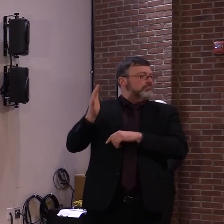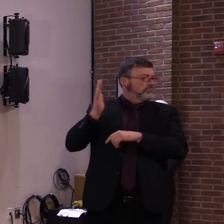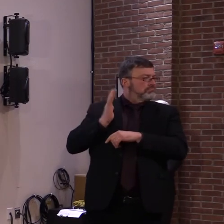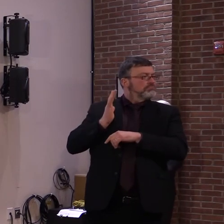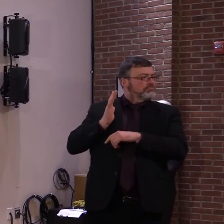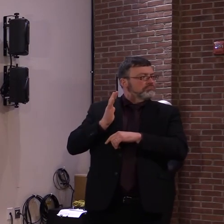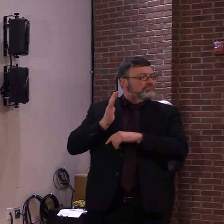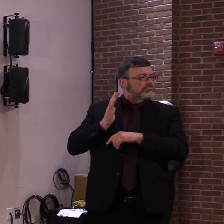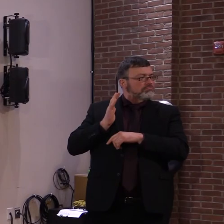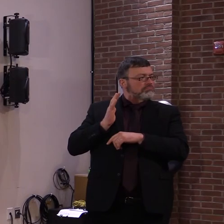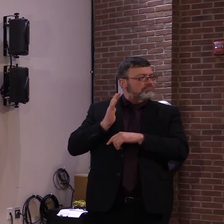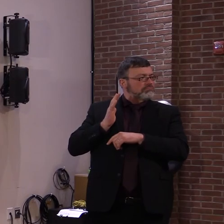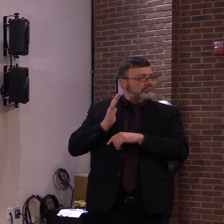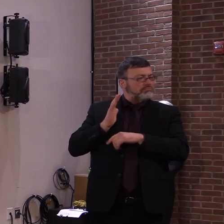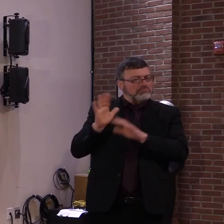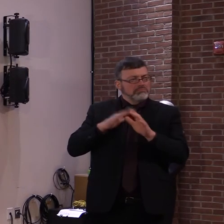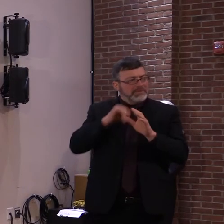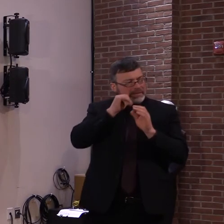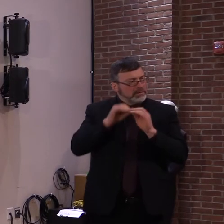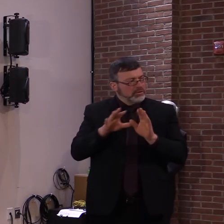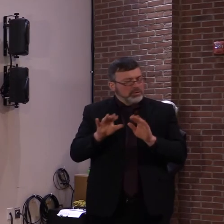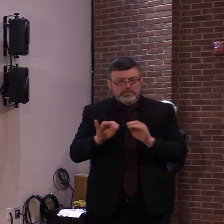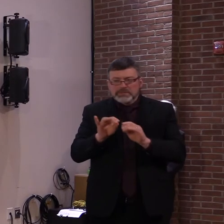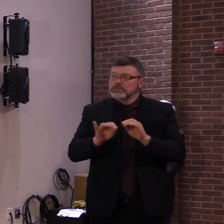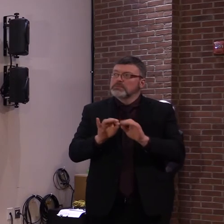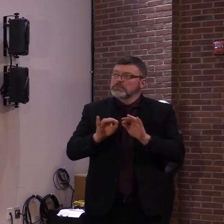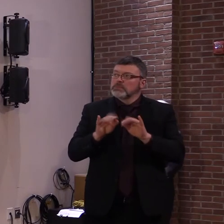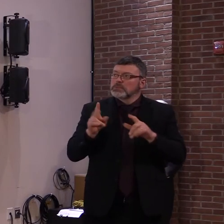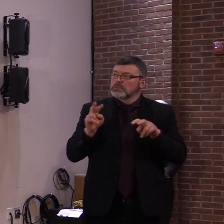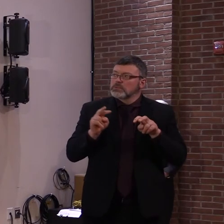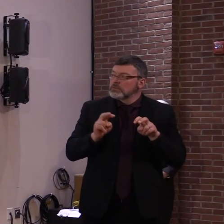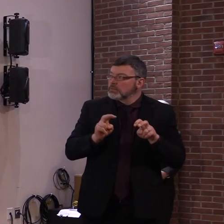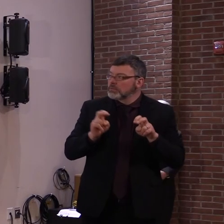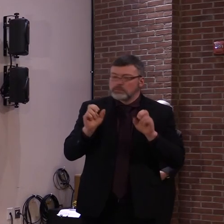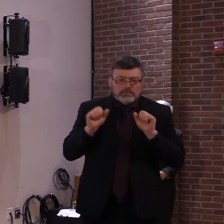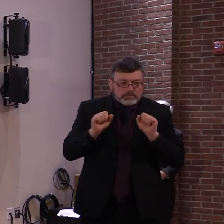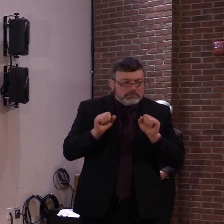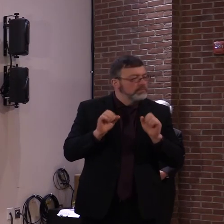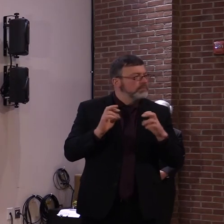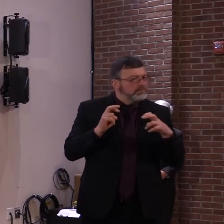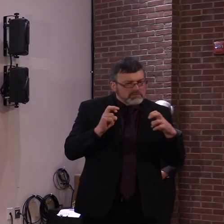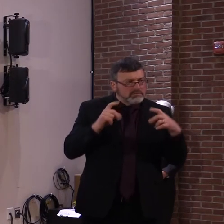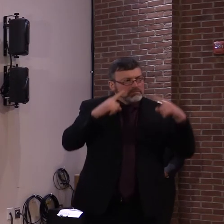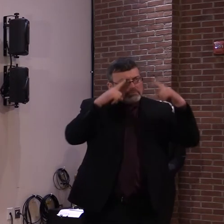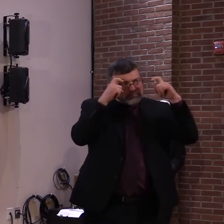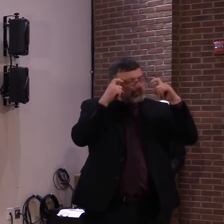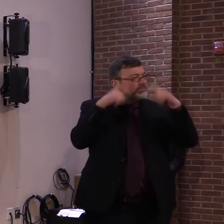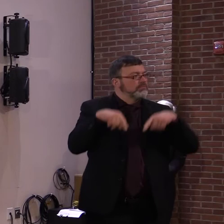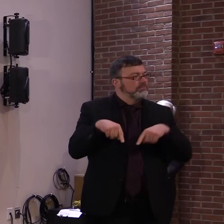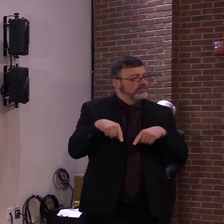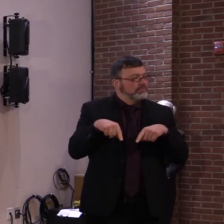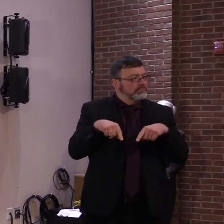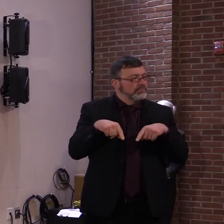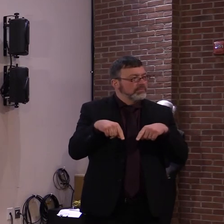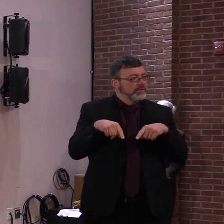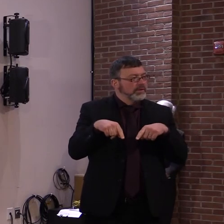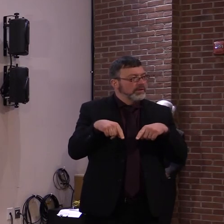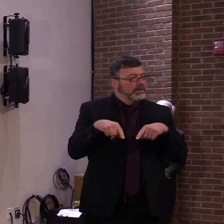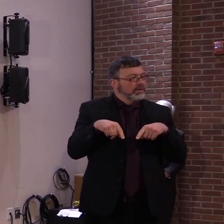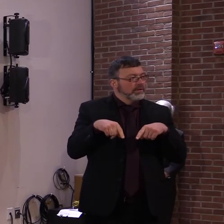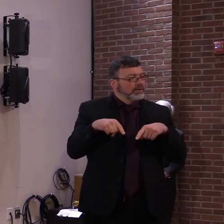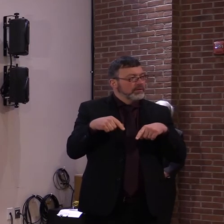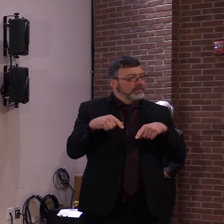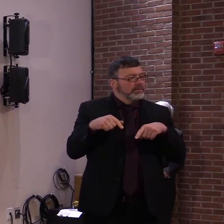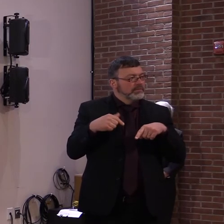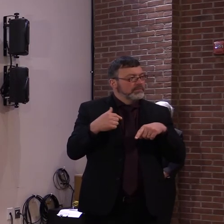me. From what I understand, the adjuvants that are currently used to provoke an immune response